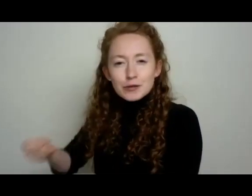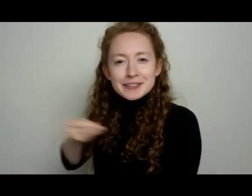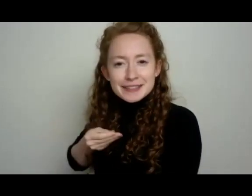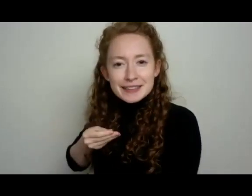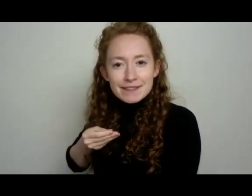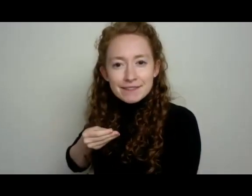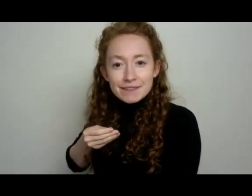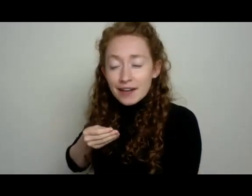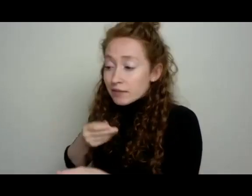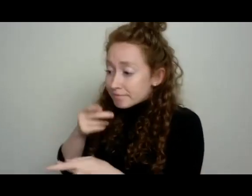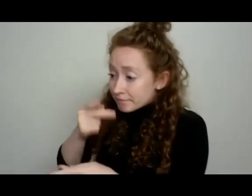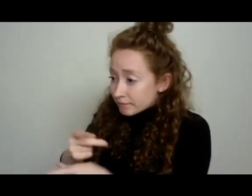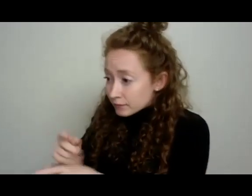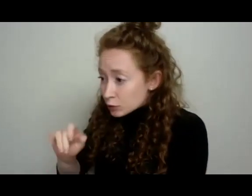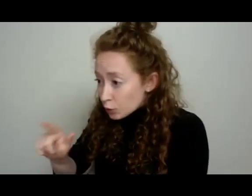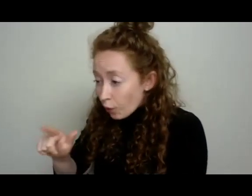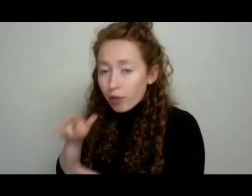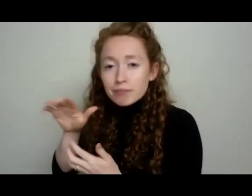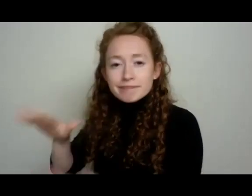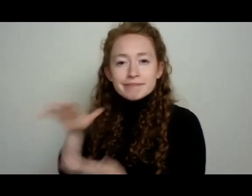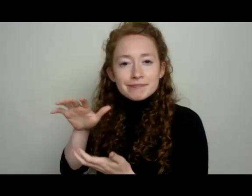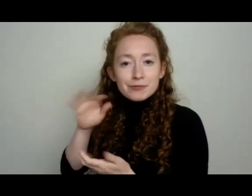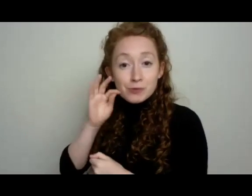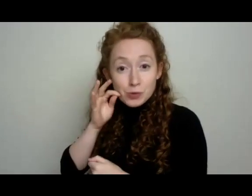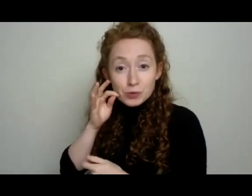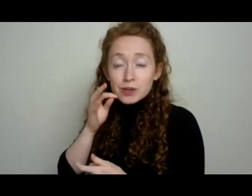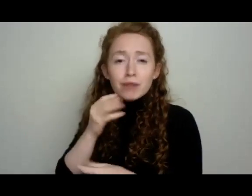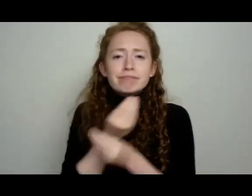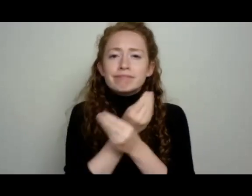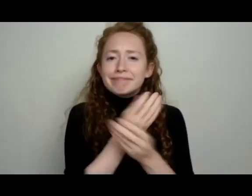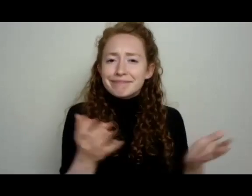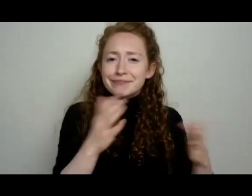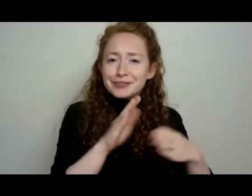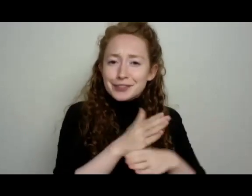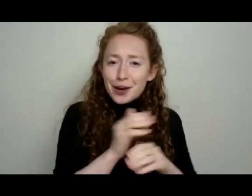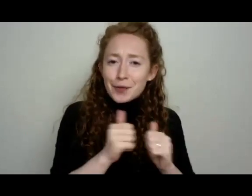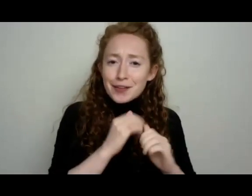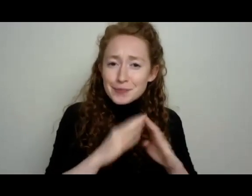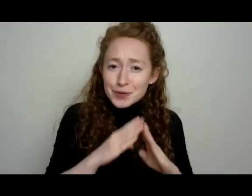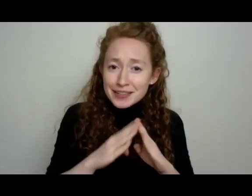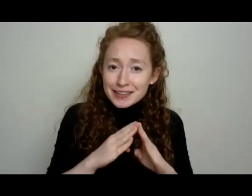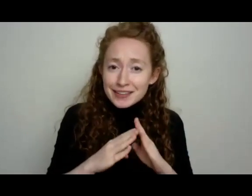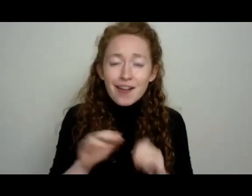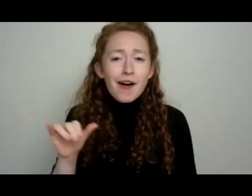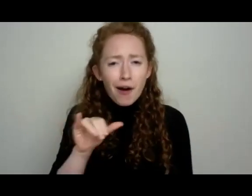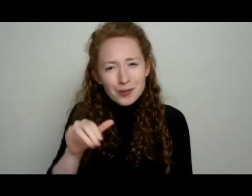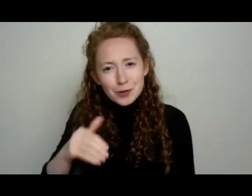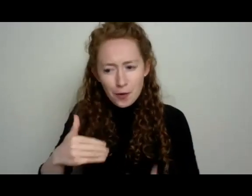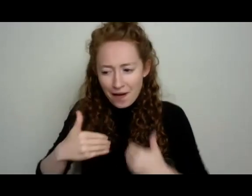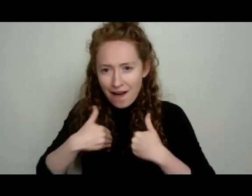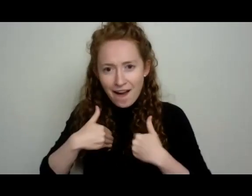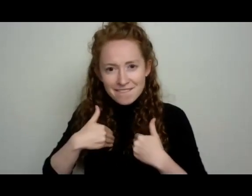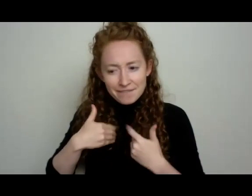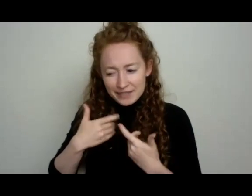and where we can share the abundance. And also have needs. There have totally been times